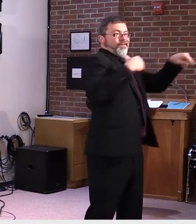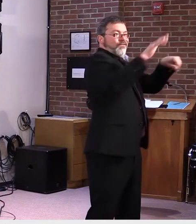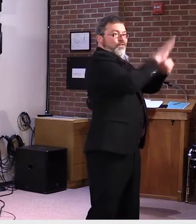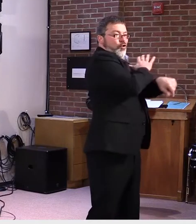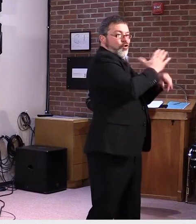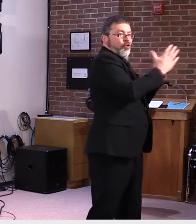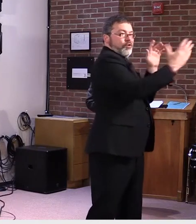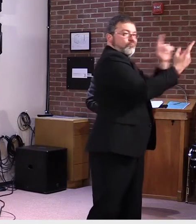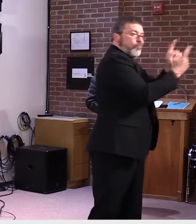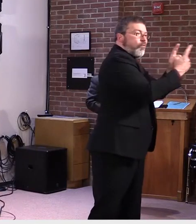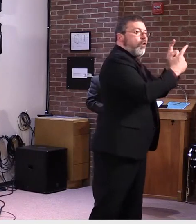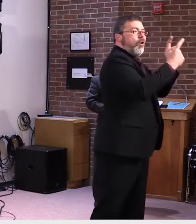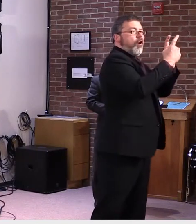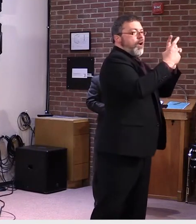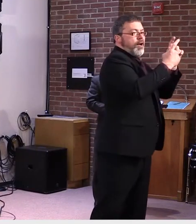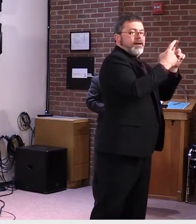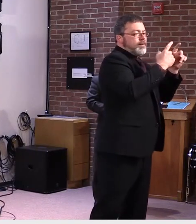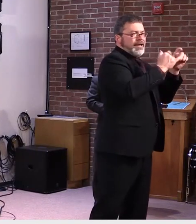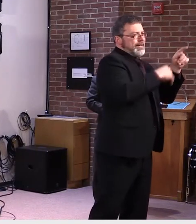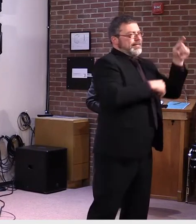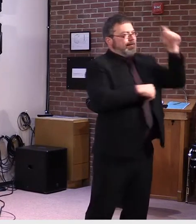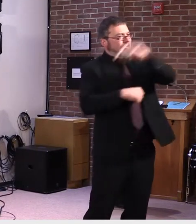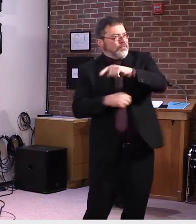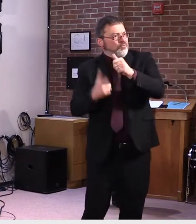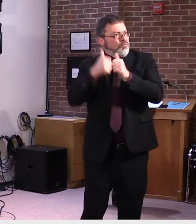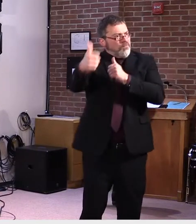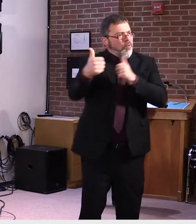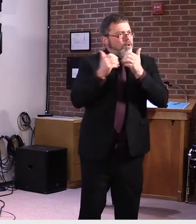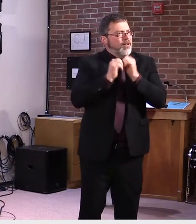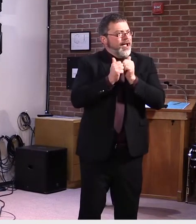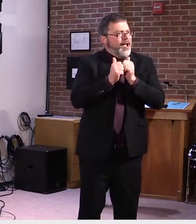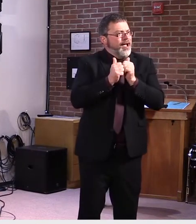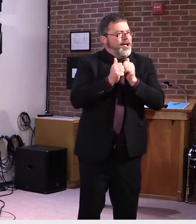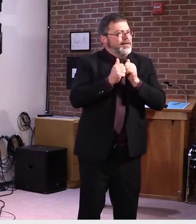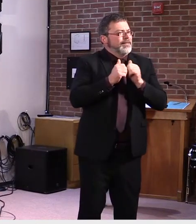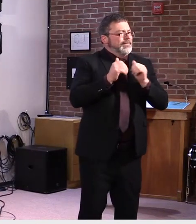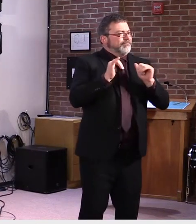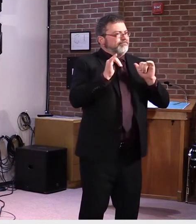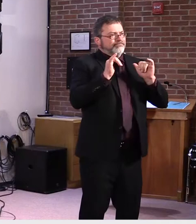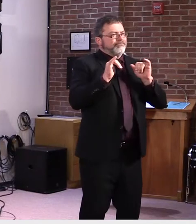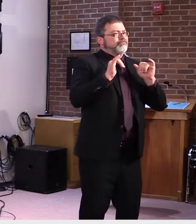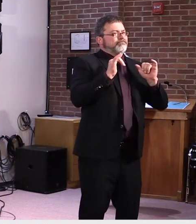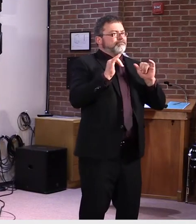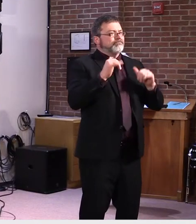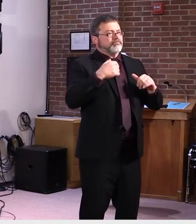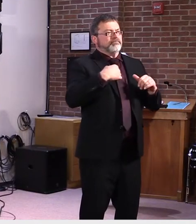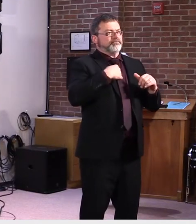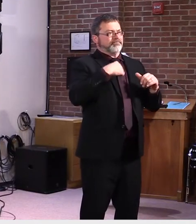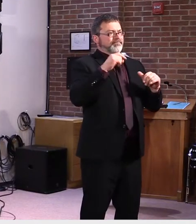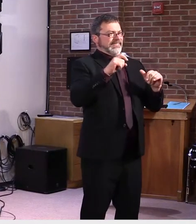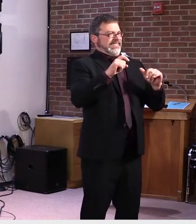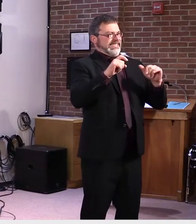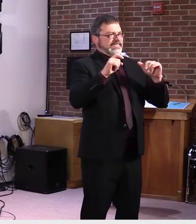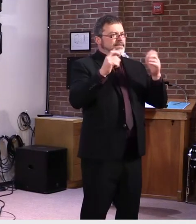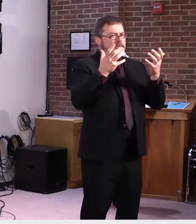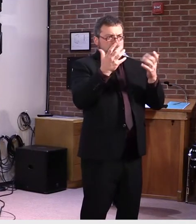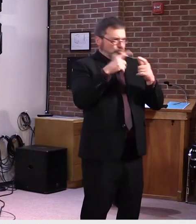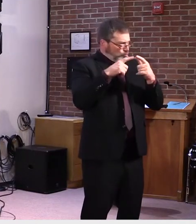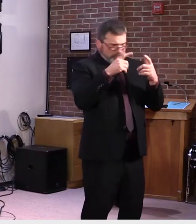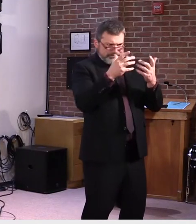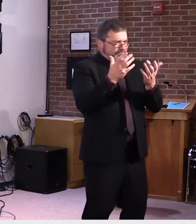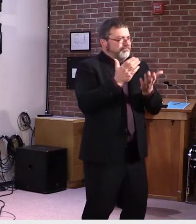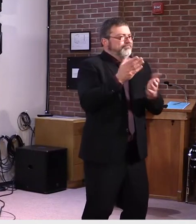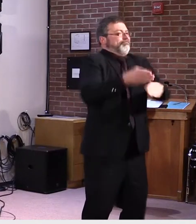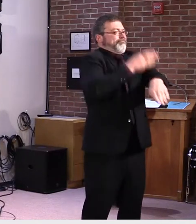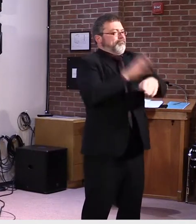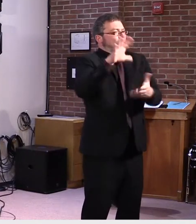students include expanding access to the Vermont Virtual Learning Cooperative. As of August 1st, we anticipate about 25,000 Vermont